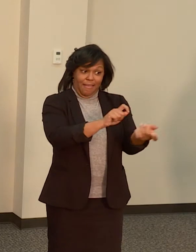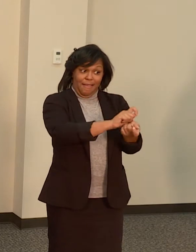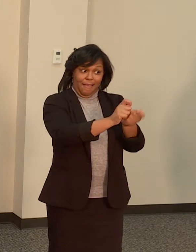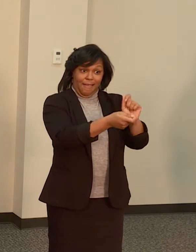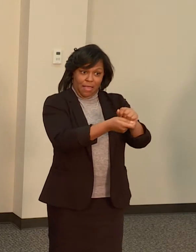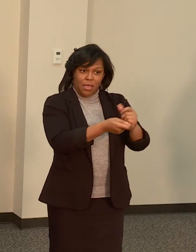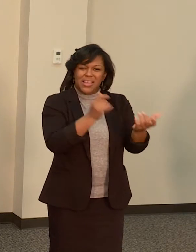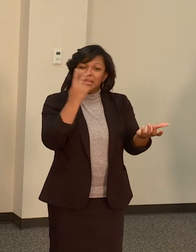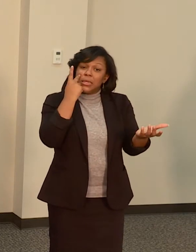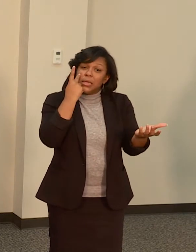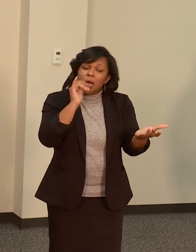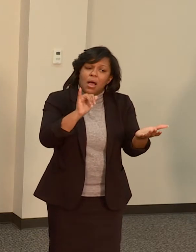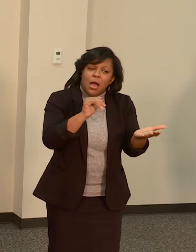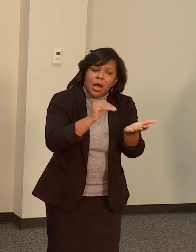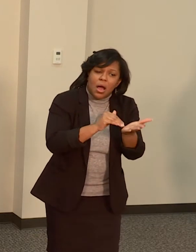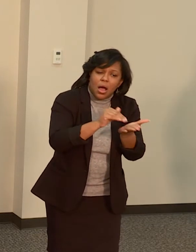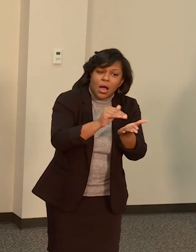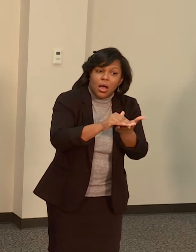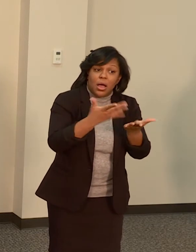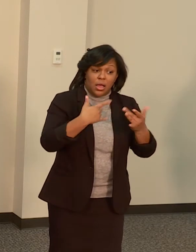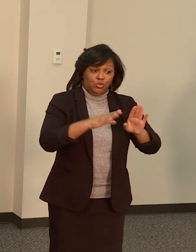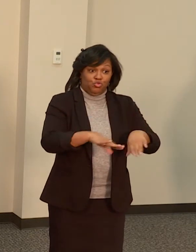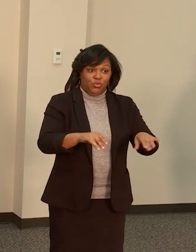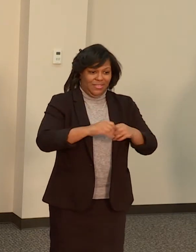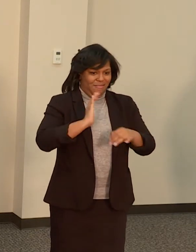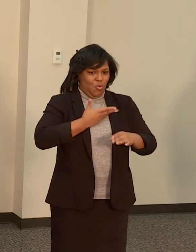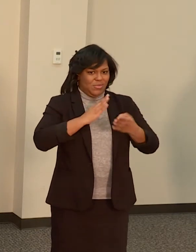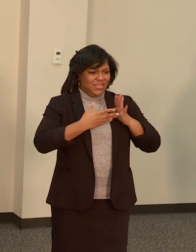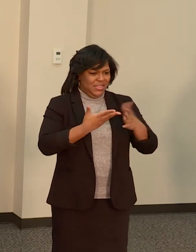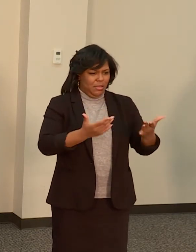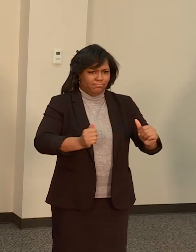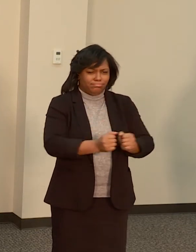in our city. Thank you.